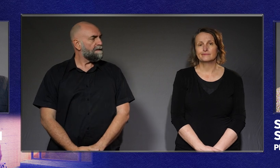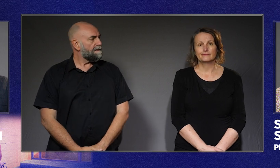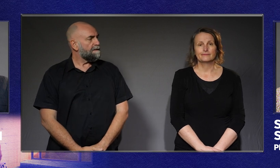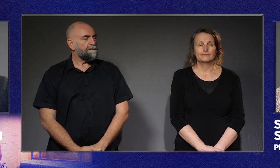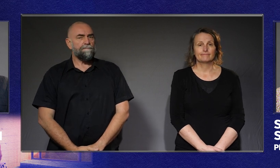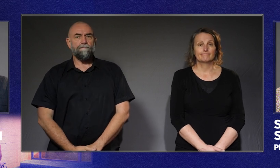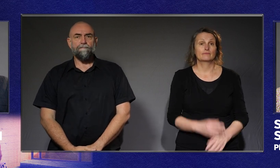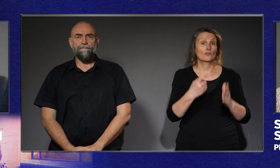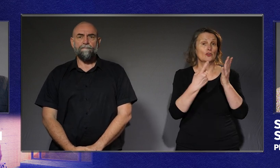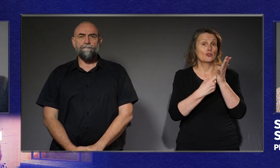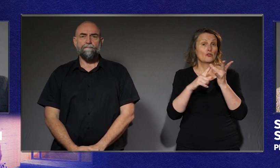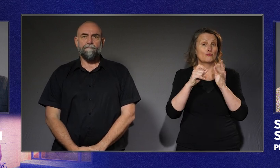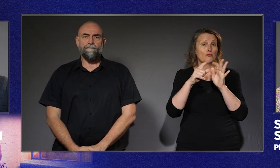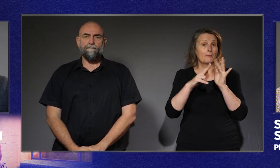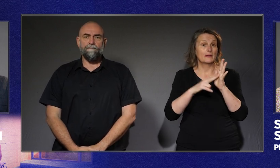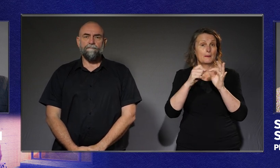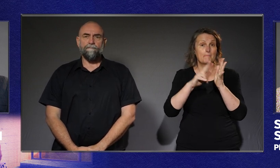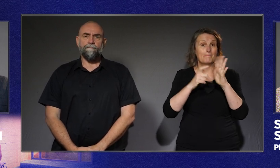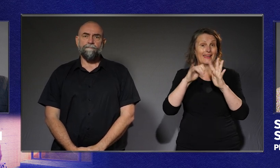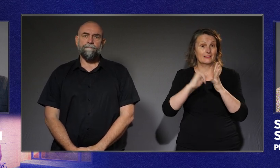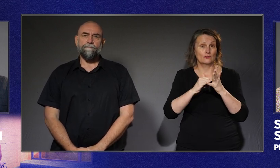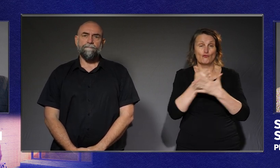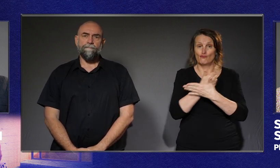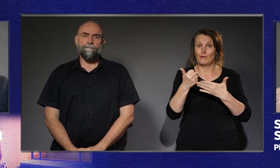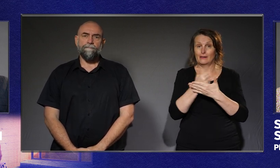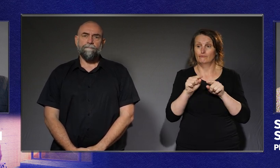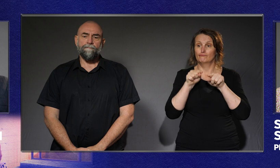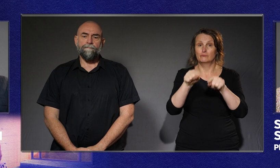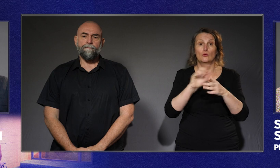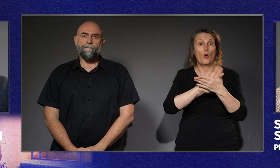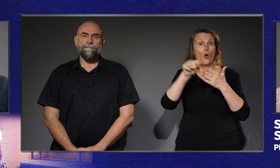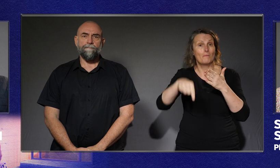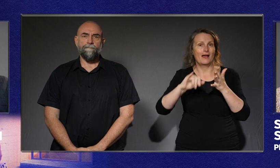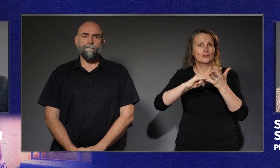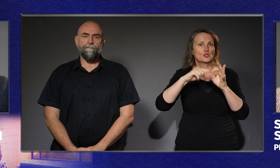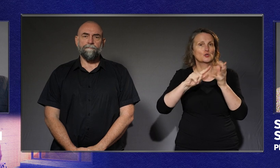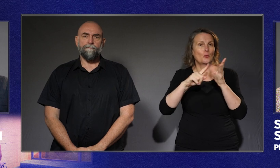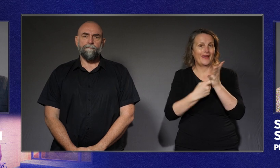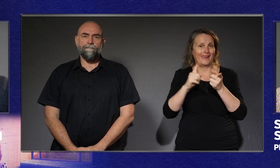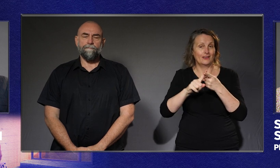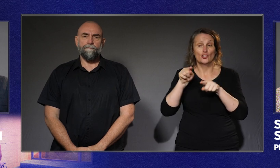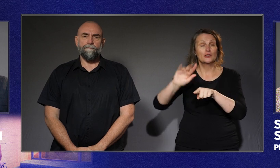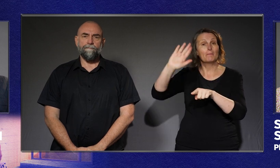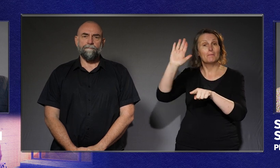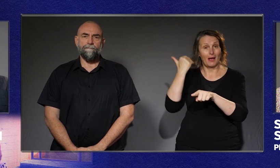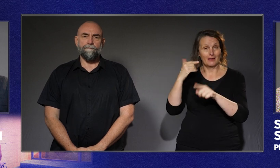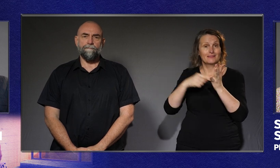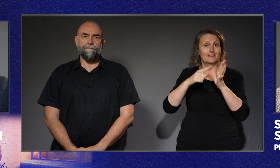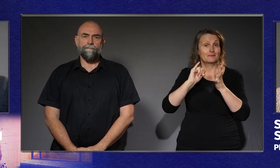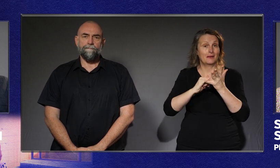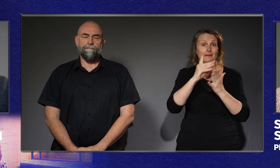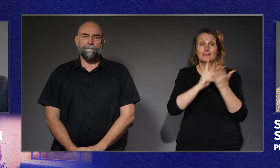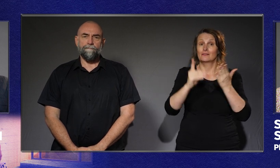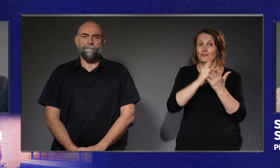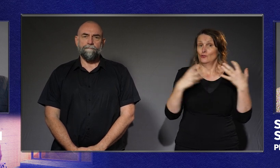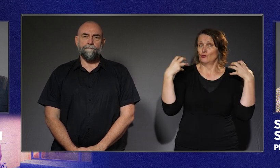Robin Banks uses Hobart's Parliament Square regularly for work. She was also Tasmania's Disability Discrimination Commissioner